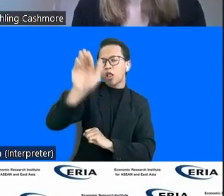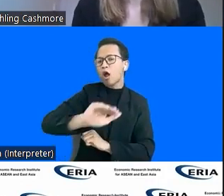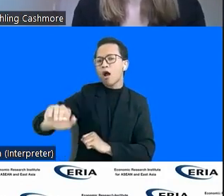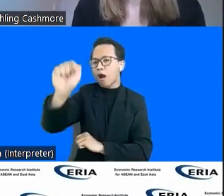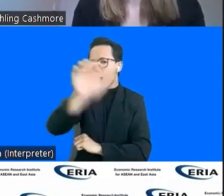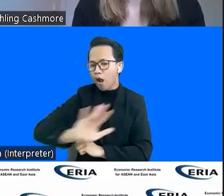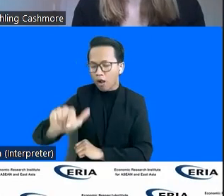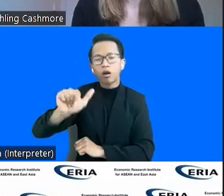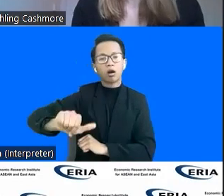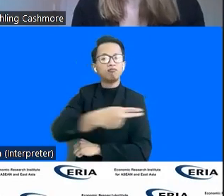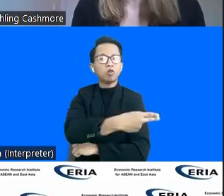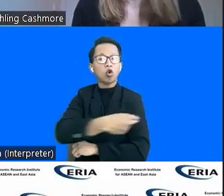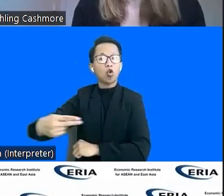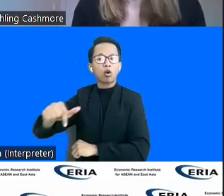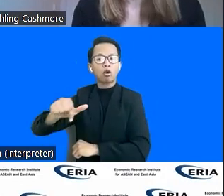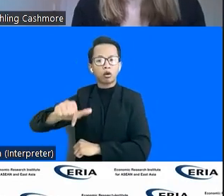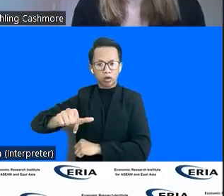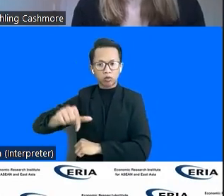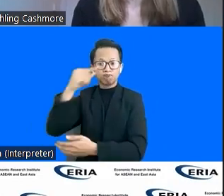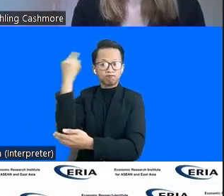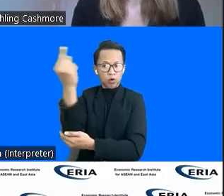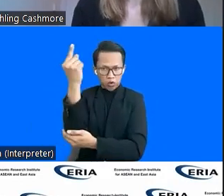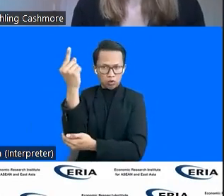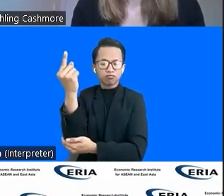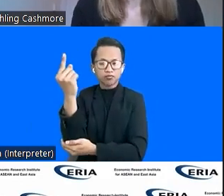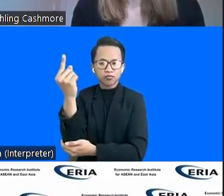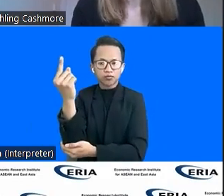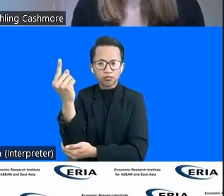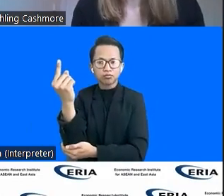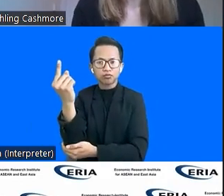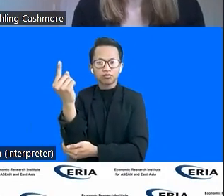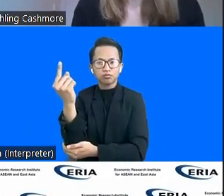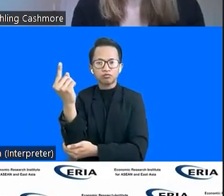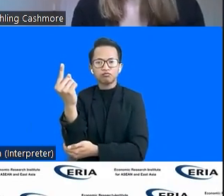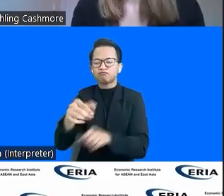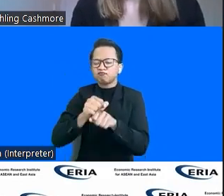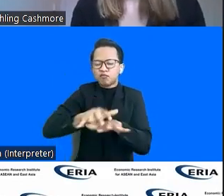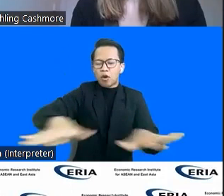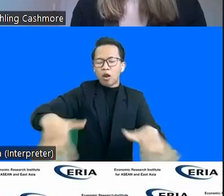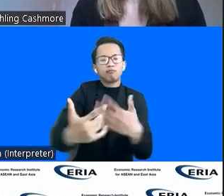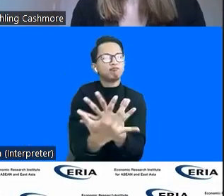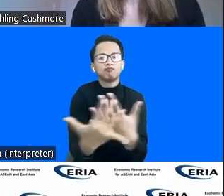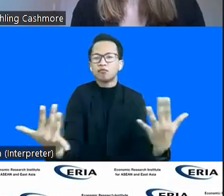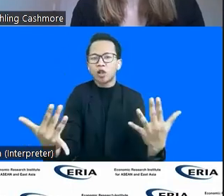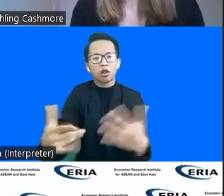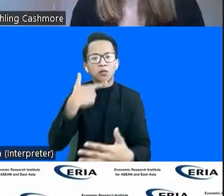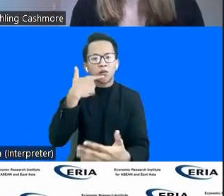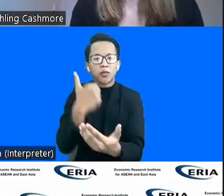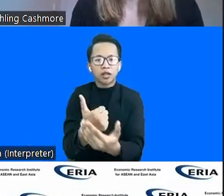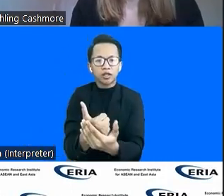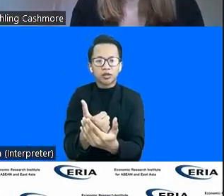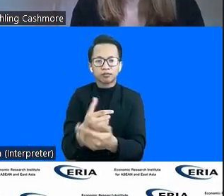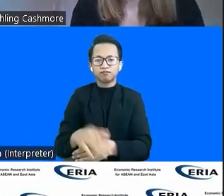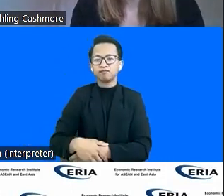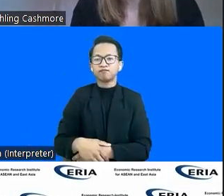Indonesia being one that has set up grassroots community digital literacy initiatives. The private sector